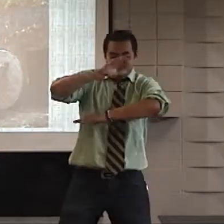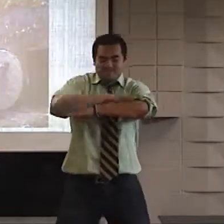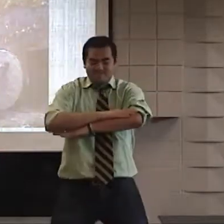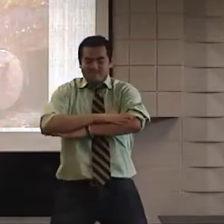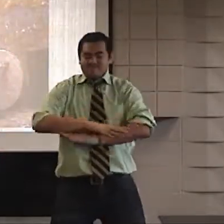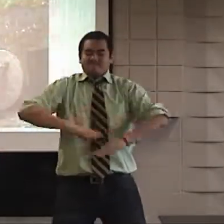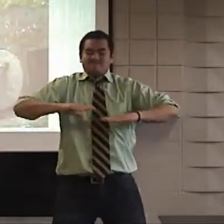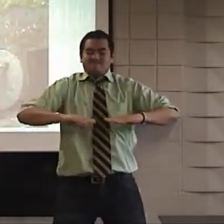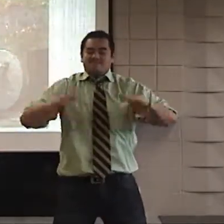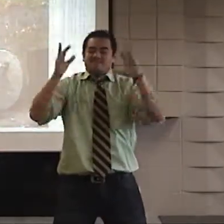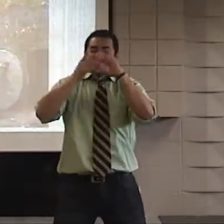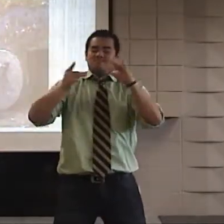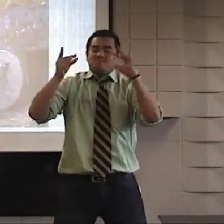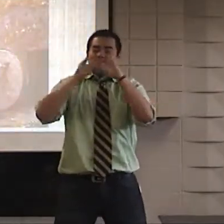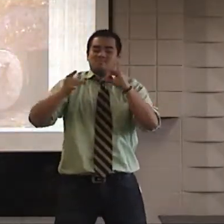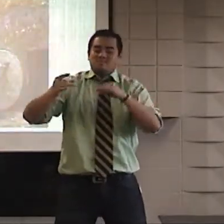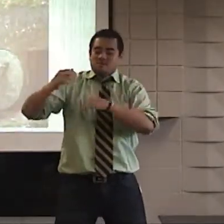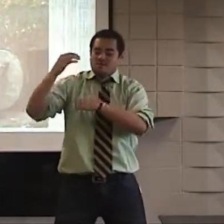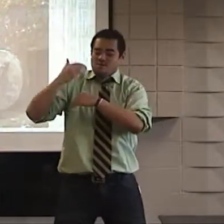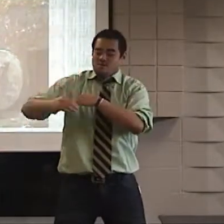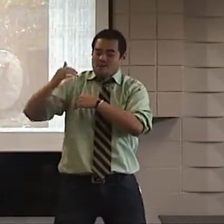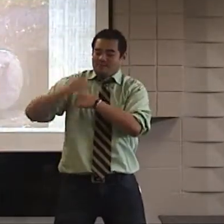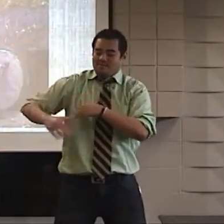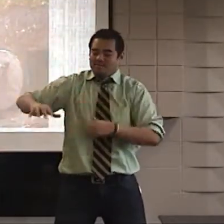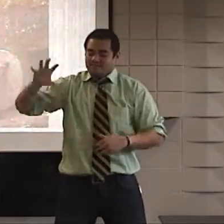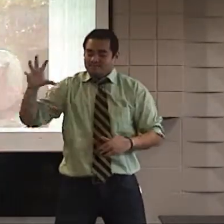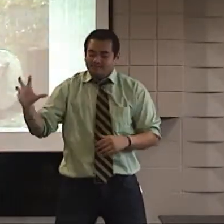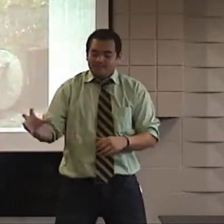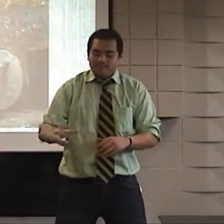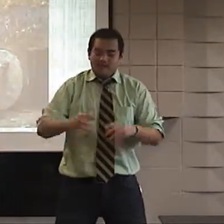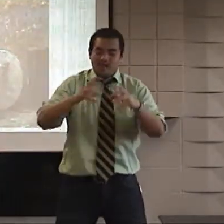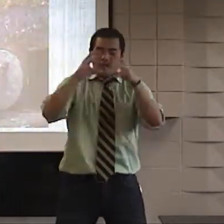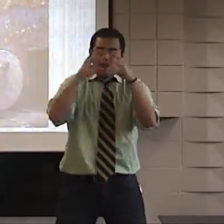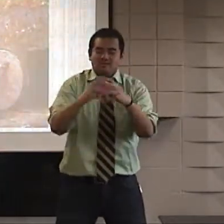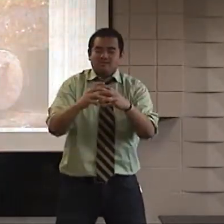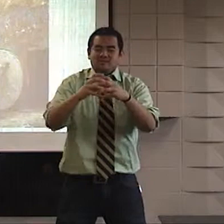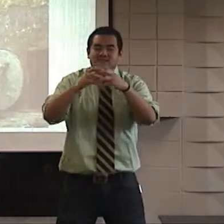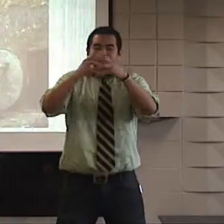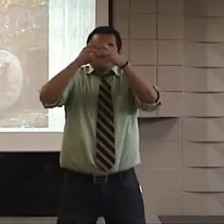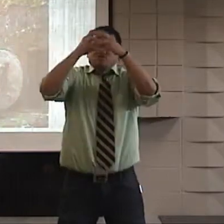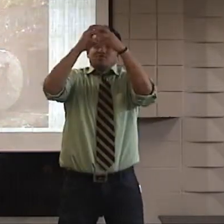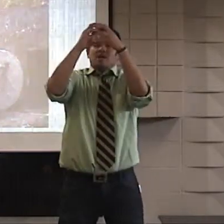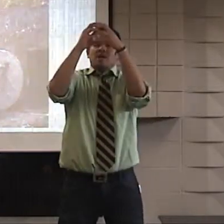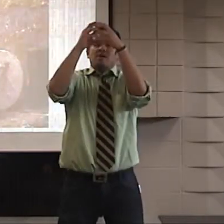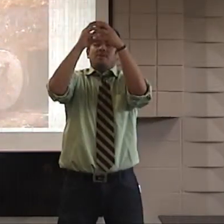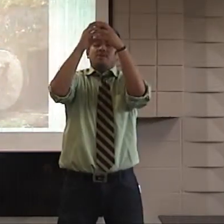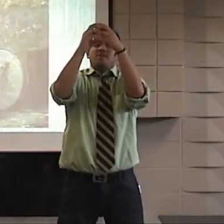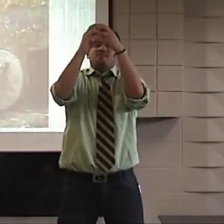went with the two men. And as they started having dinner, he continued to explain. And he grabbed the bread, broke it, and blessed it.